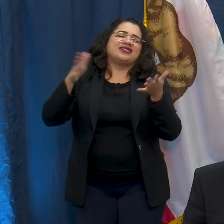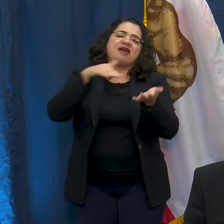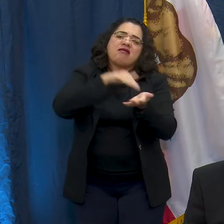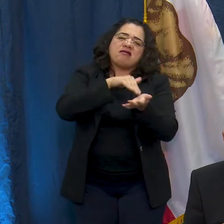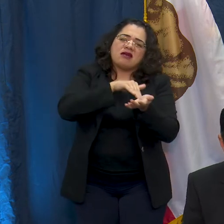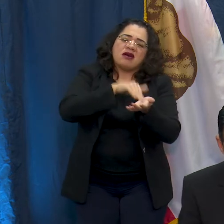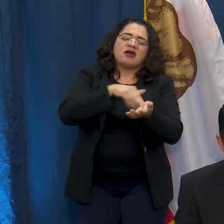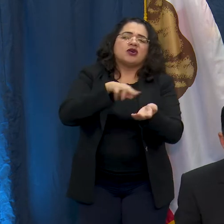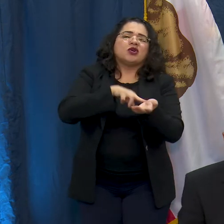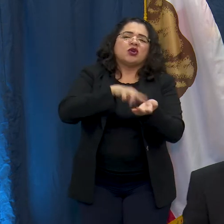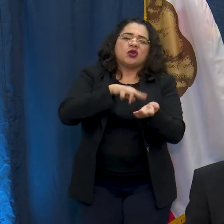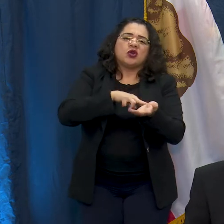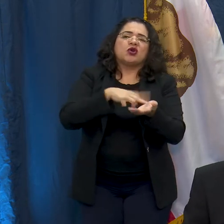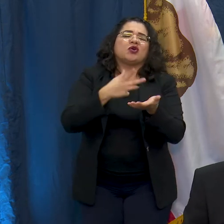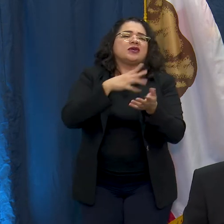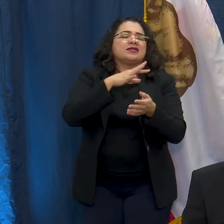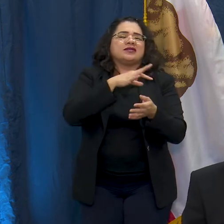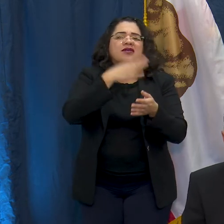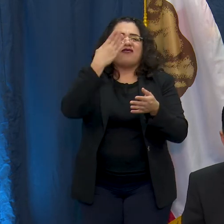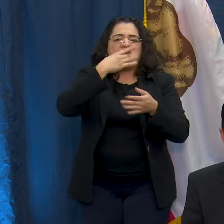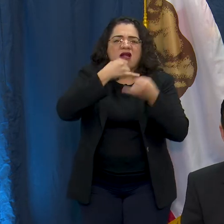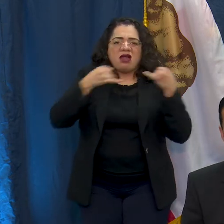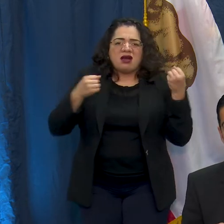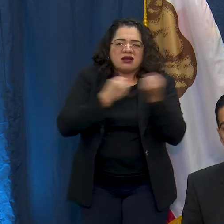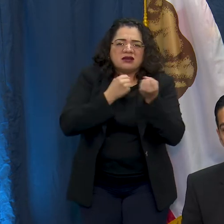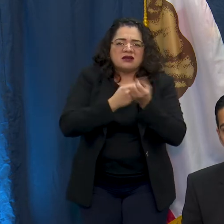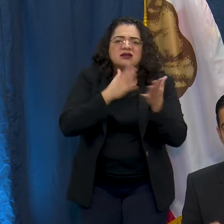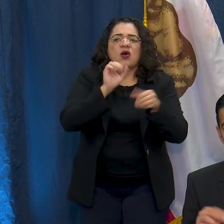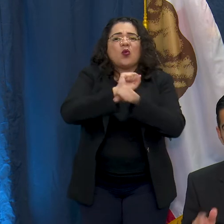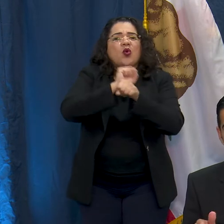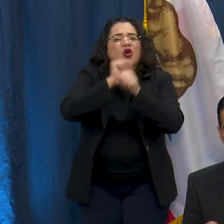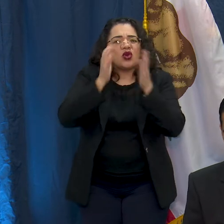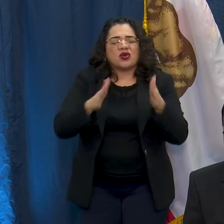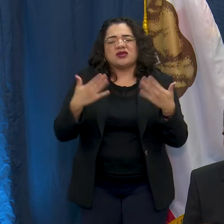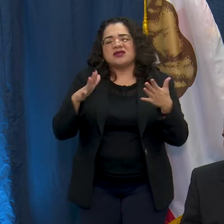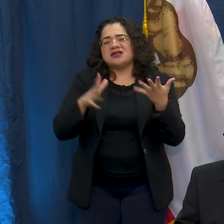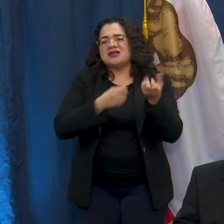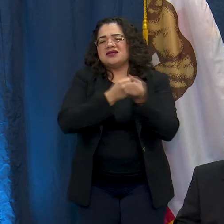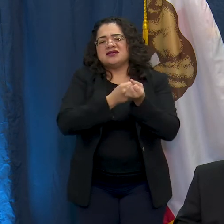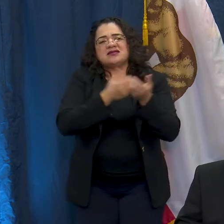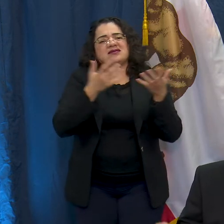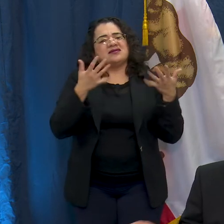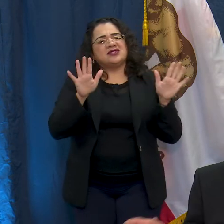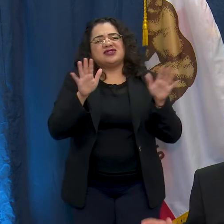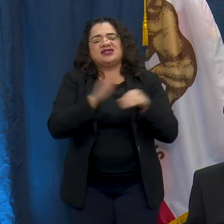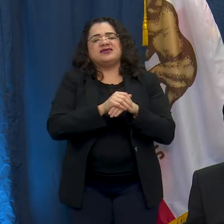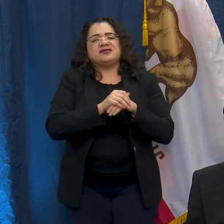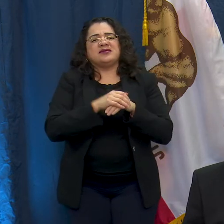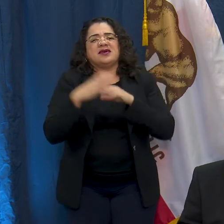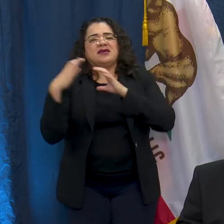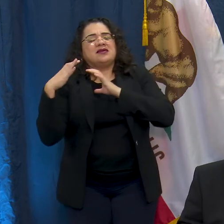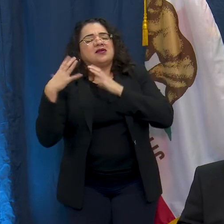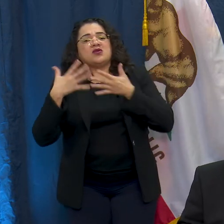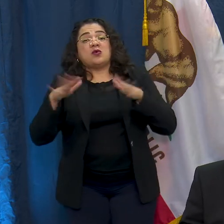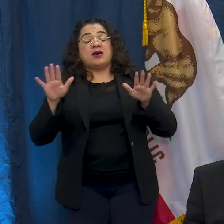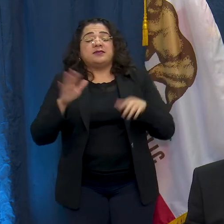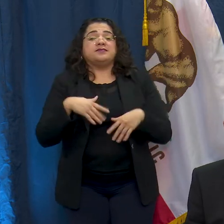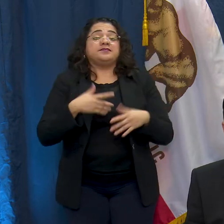nurses. Then I'm going to end on a good note and then after this I'm going to pass it over to Sandy.